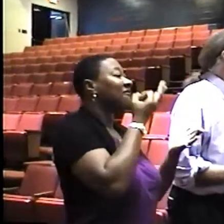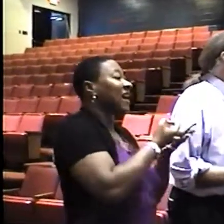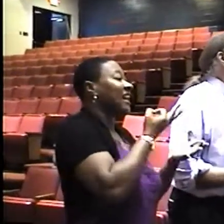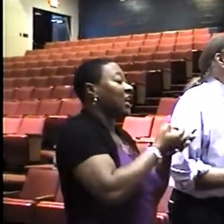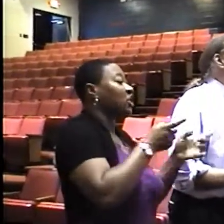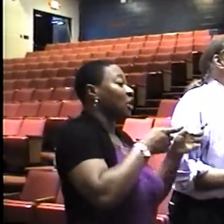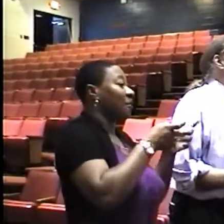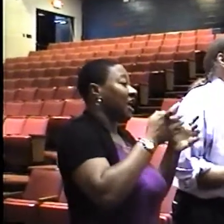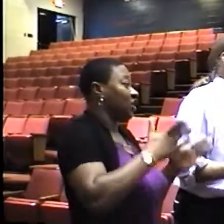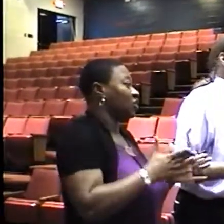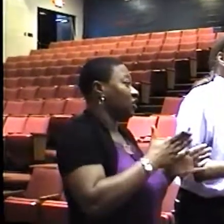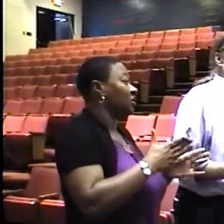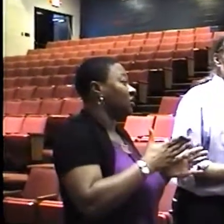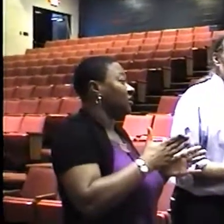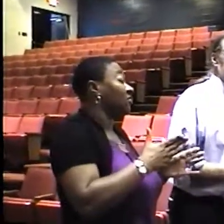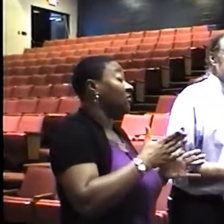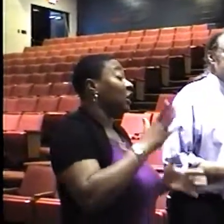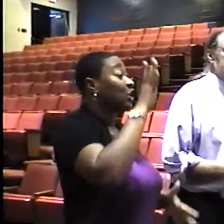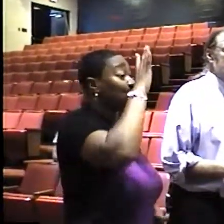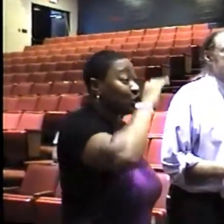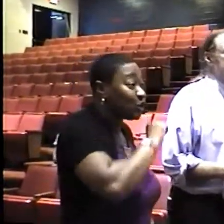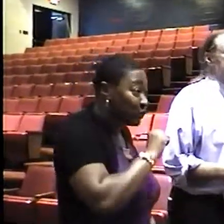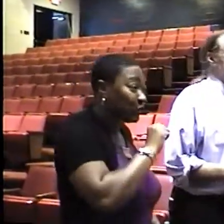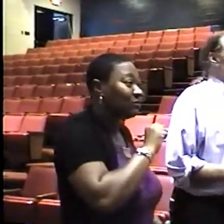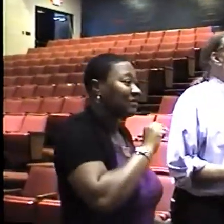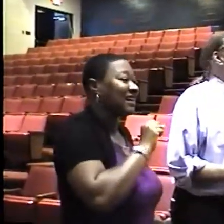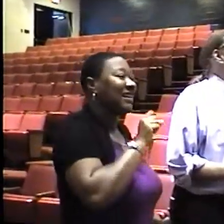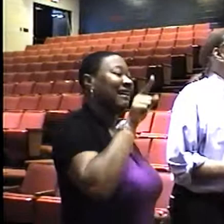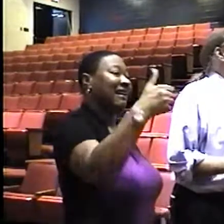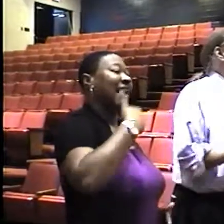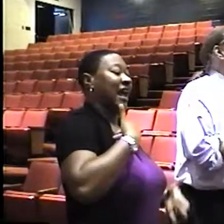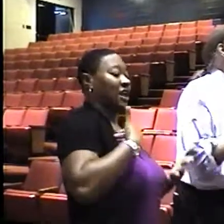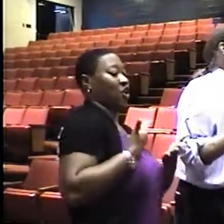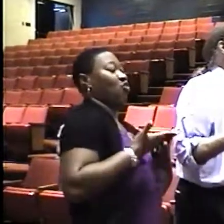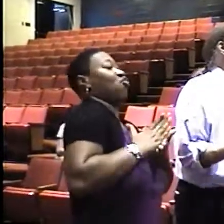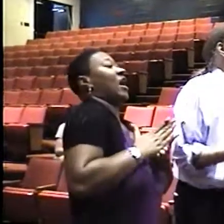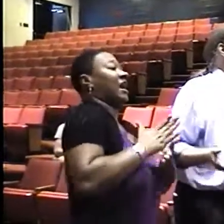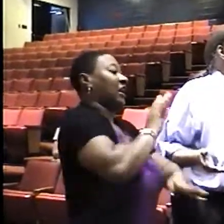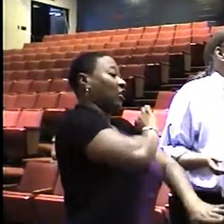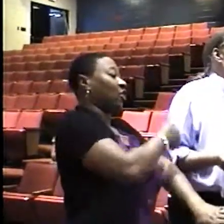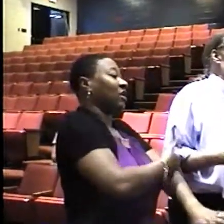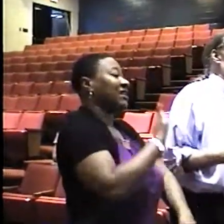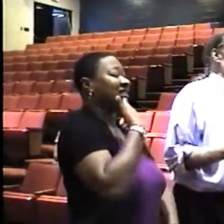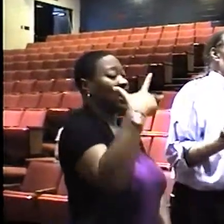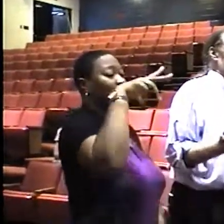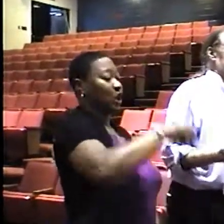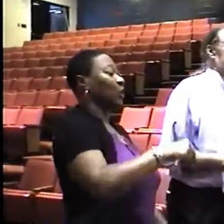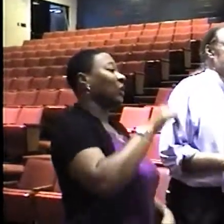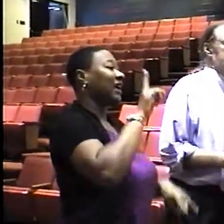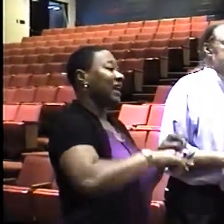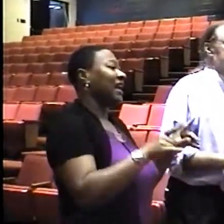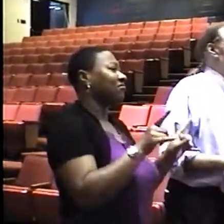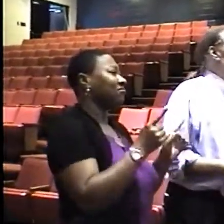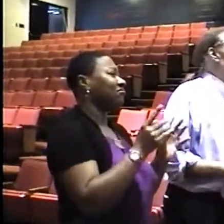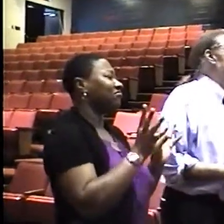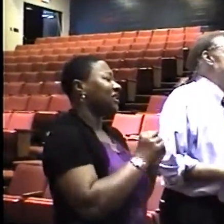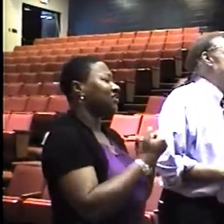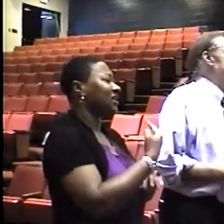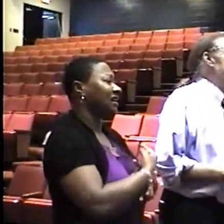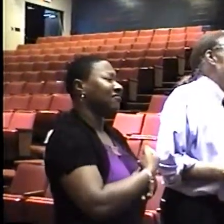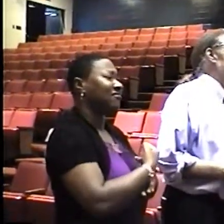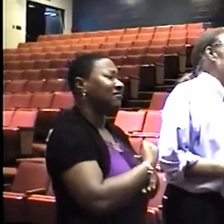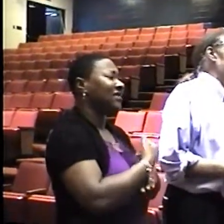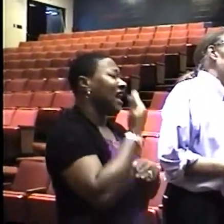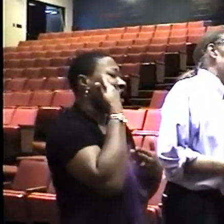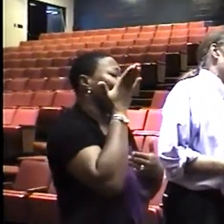presumed he had the authority to tell us we couldn't meet. I'm really not sure even why you did